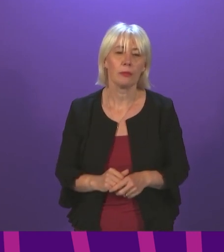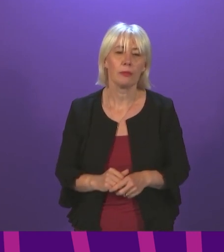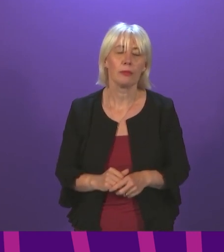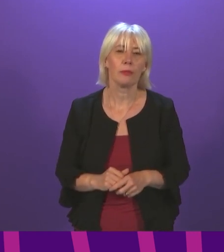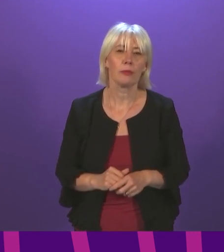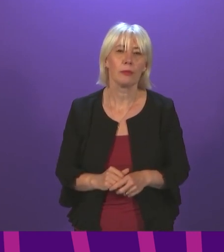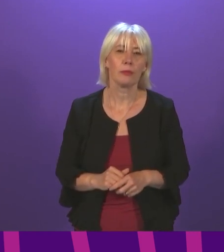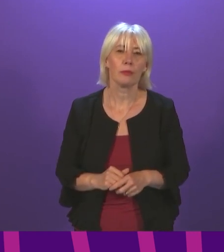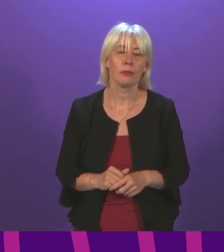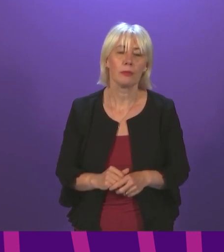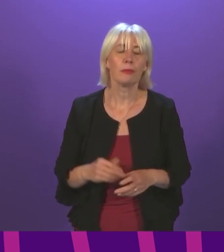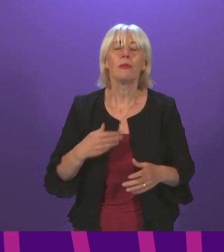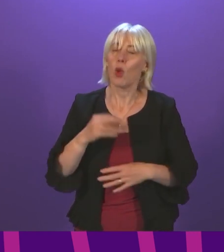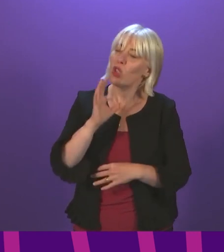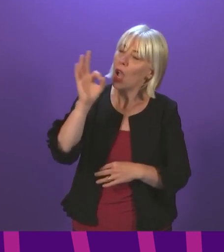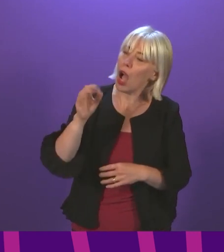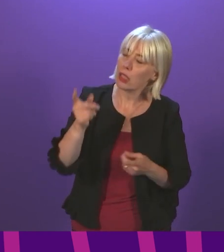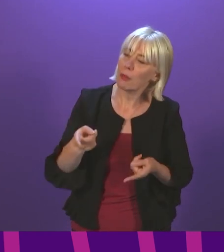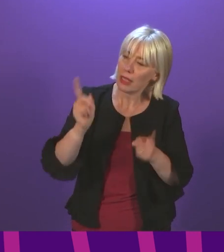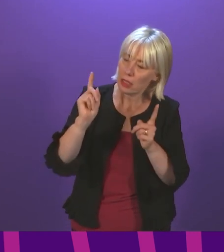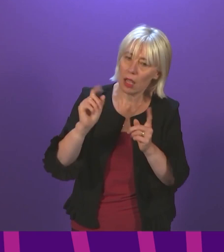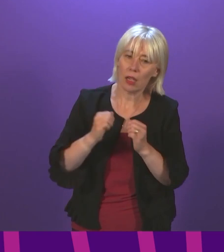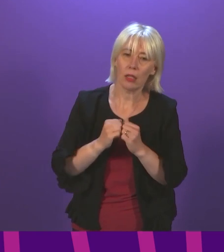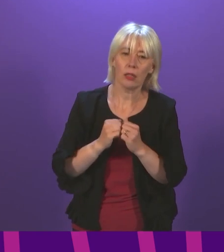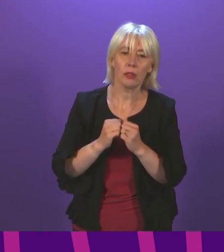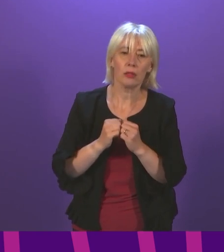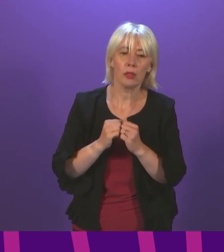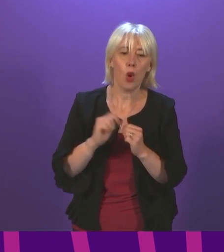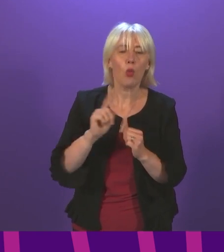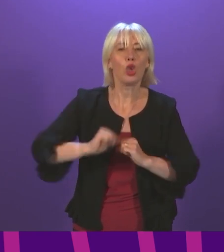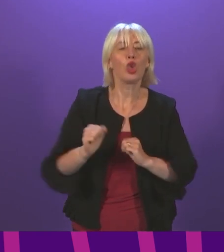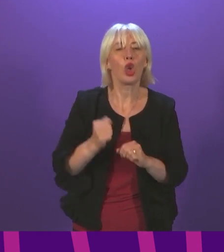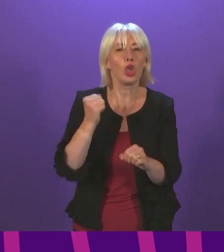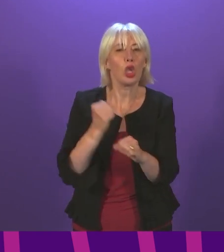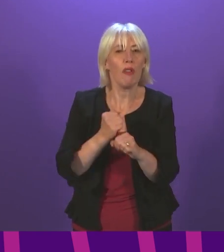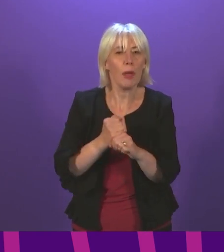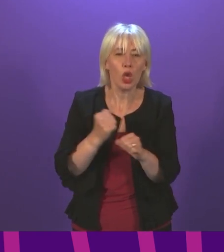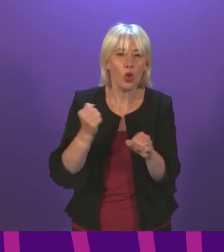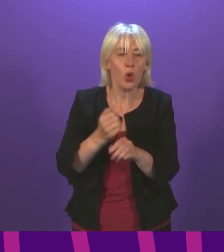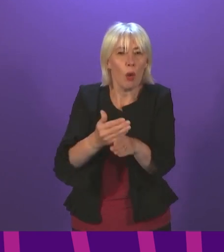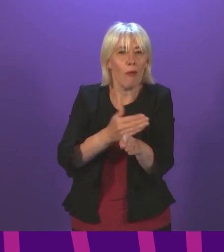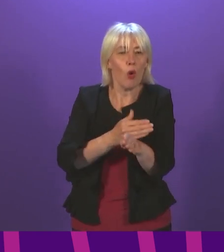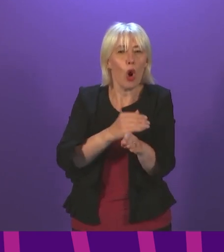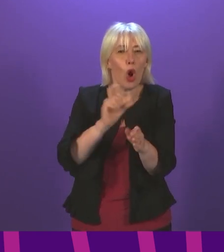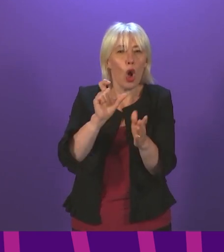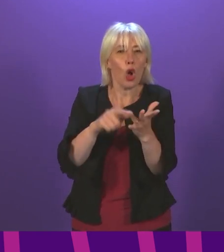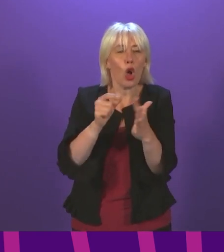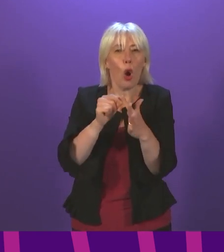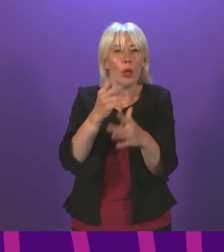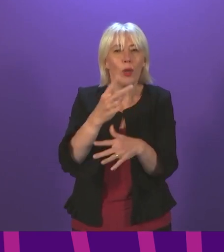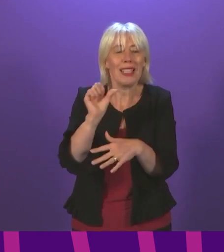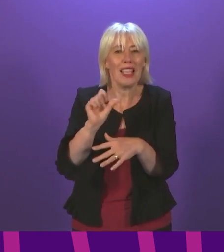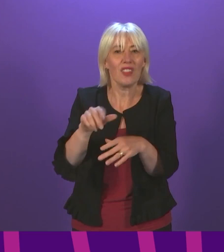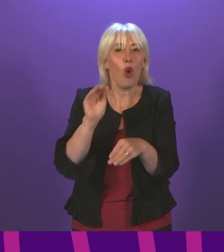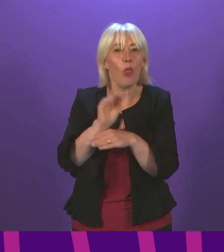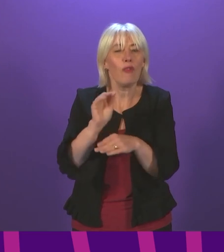To ask the First Minister what steps the Scottish Government is taking ahead of COP26 regarding the future